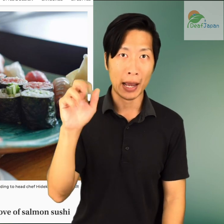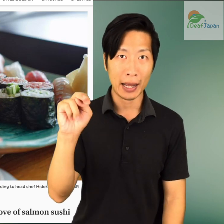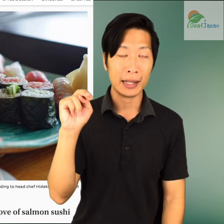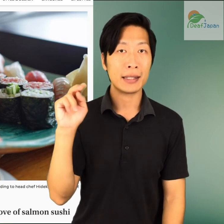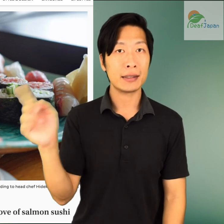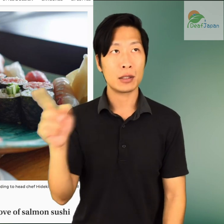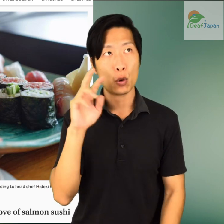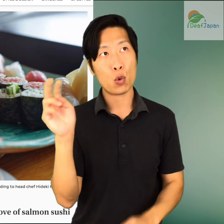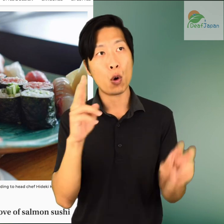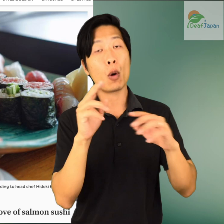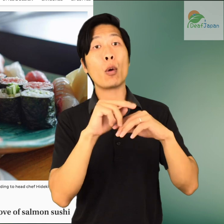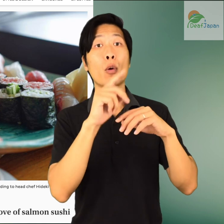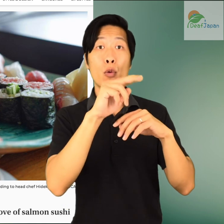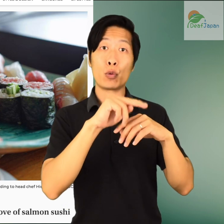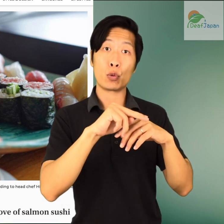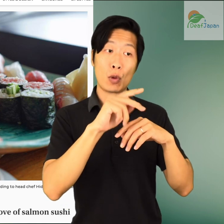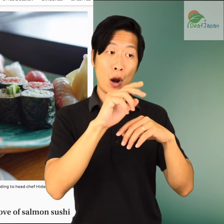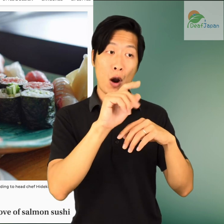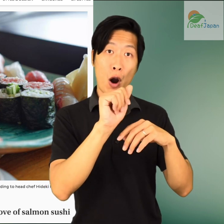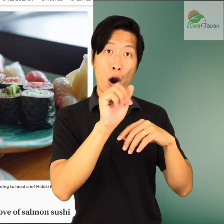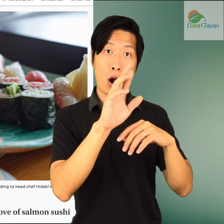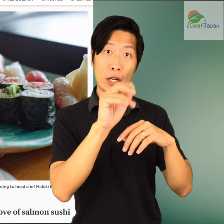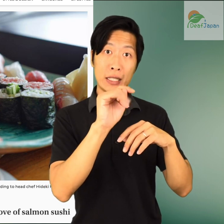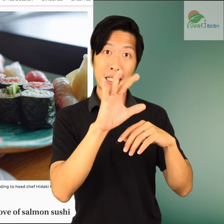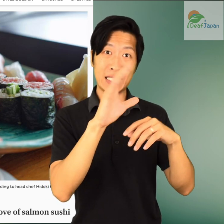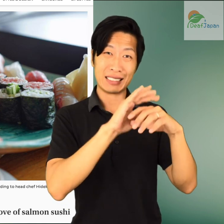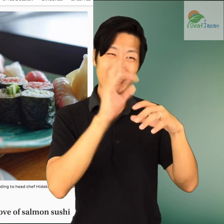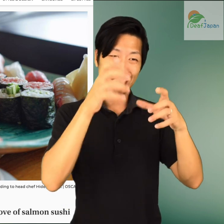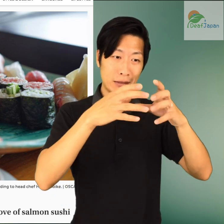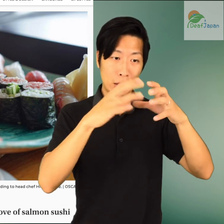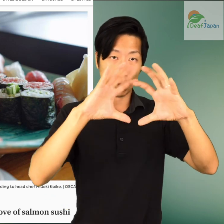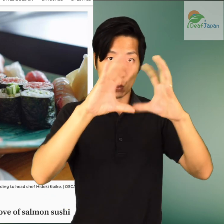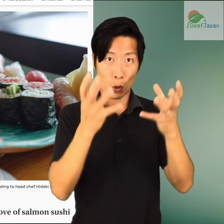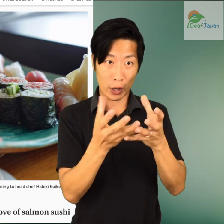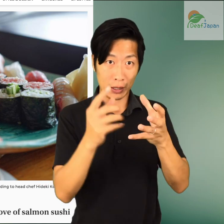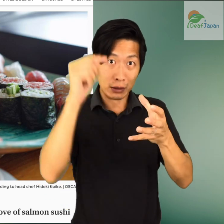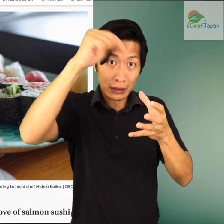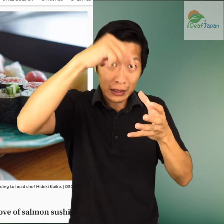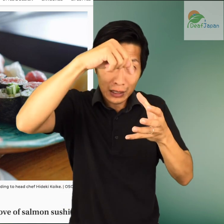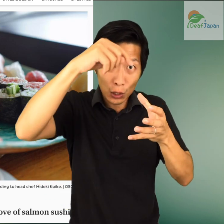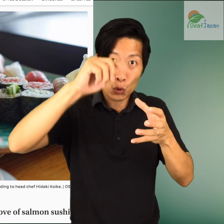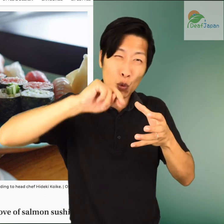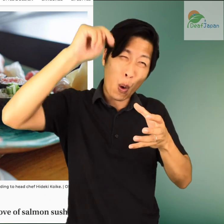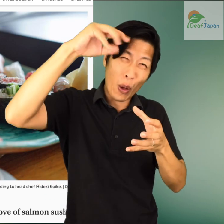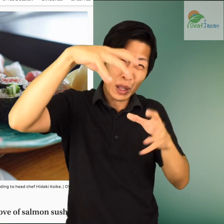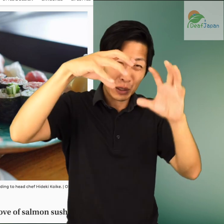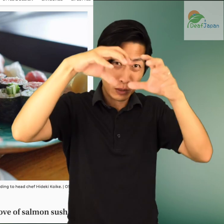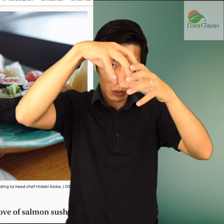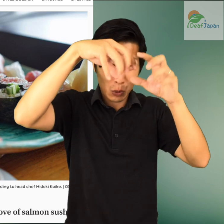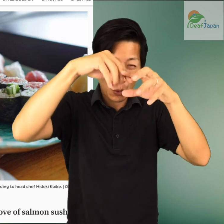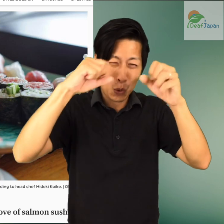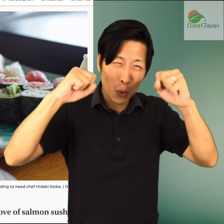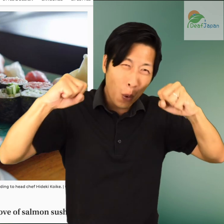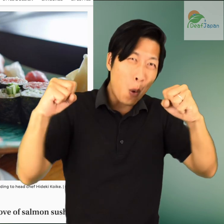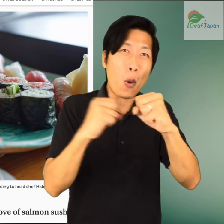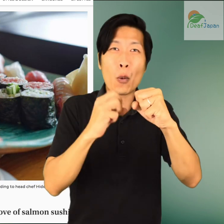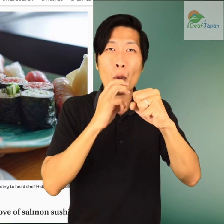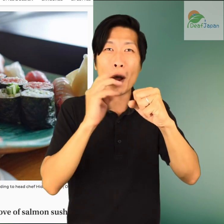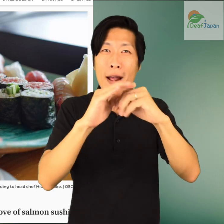Leroy looked north of the Arctic Circle. That far north, there's clean cold water and a stable temperature